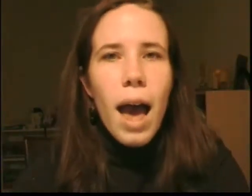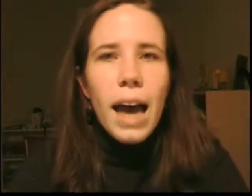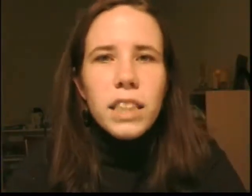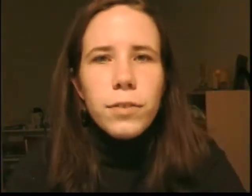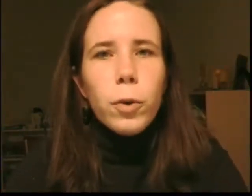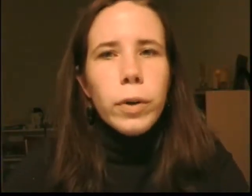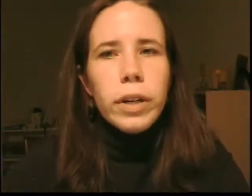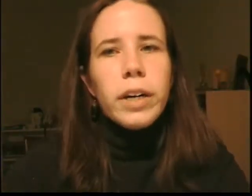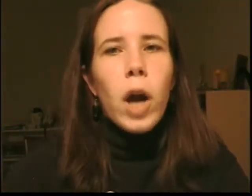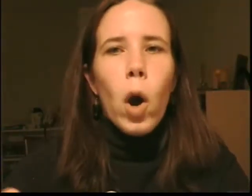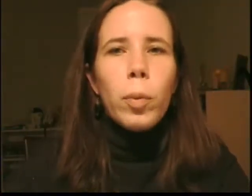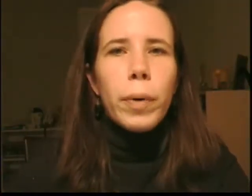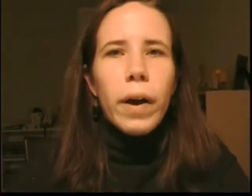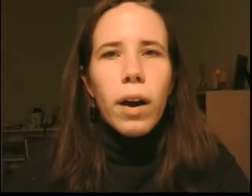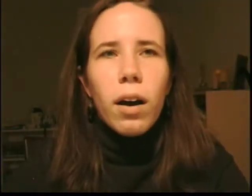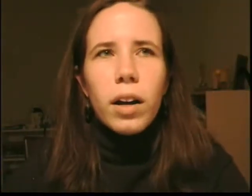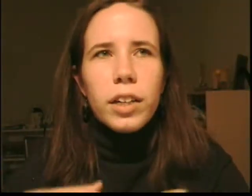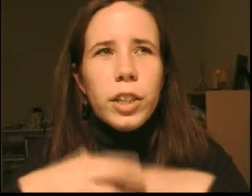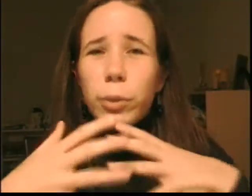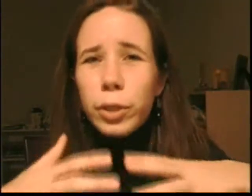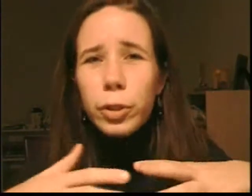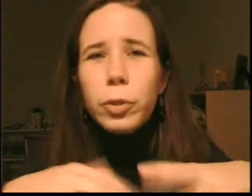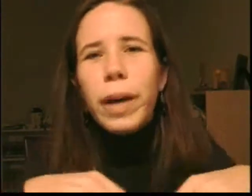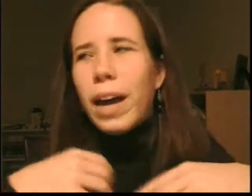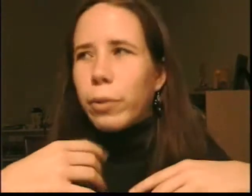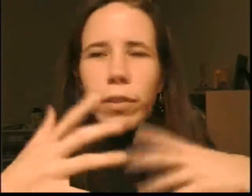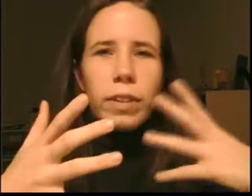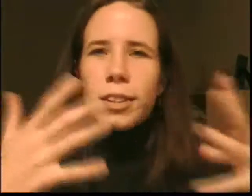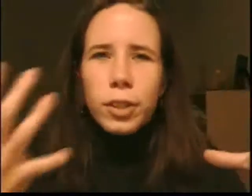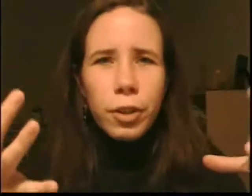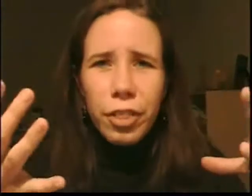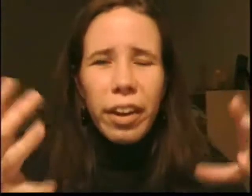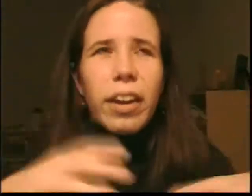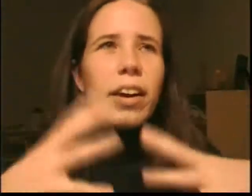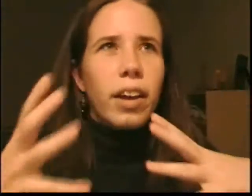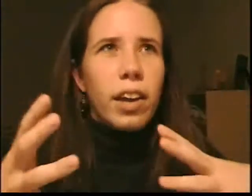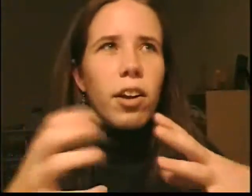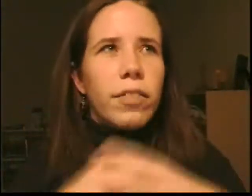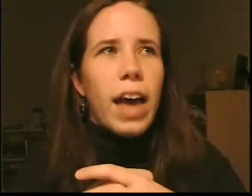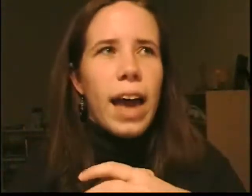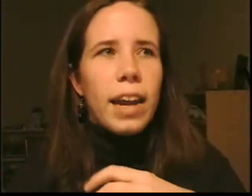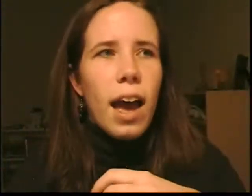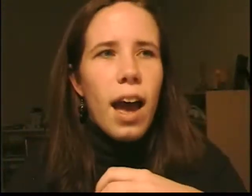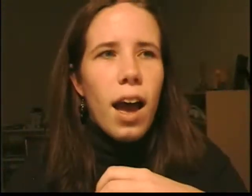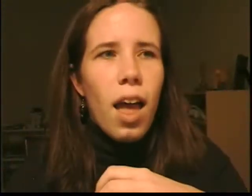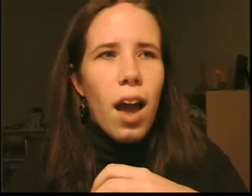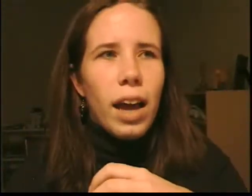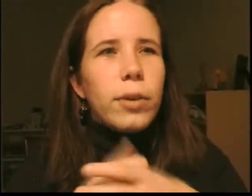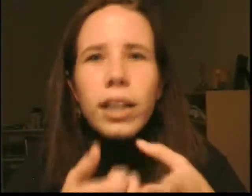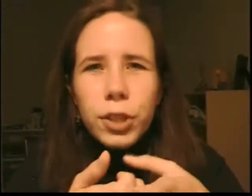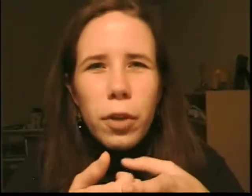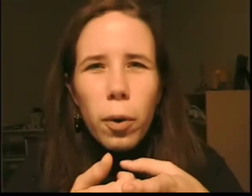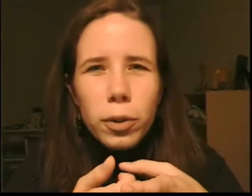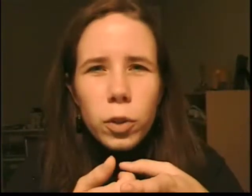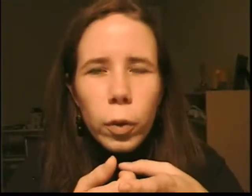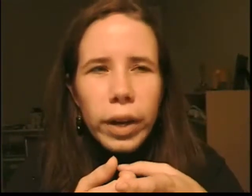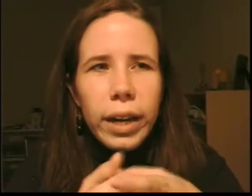As for Oprah on YouTube and whether this is a good thing and all of that, I don't actually know the whole story.